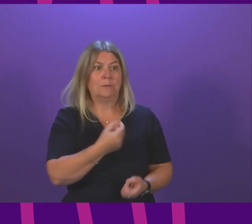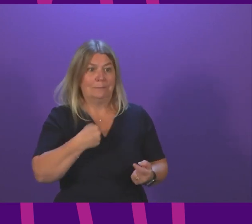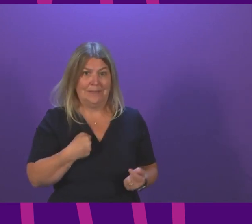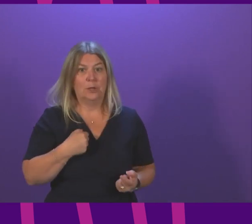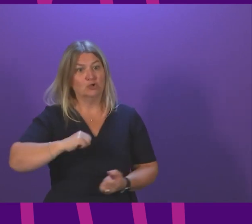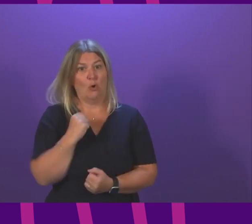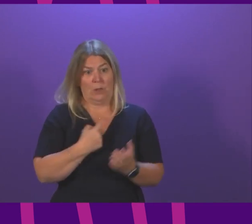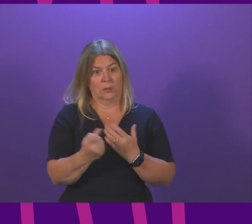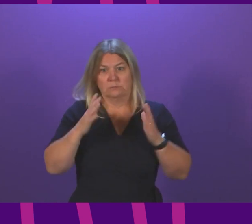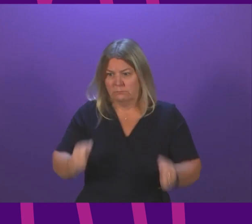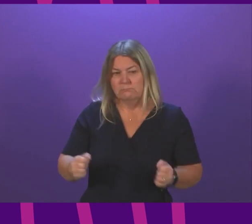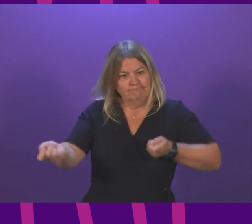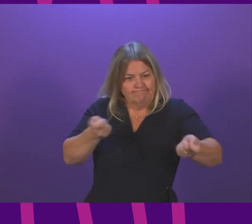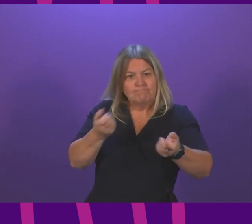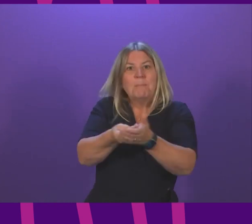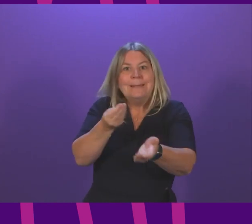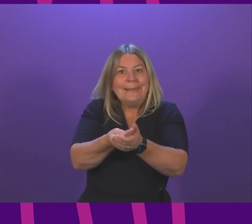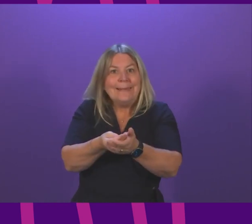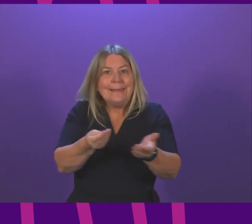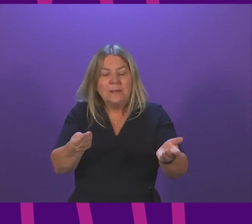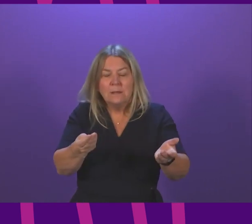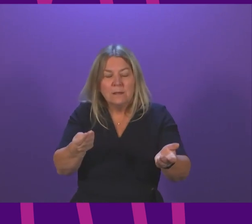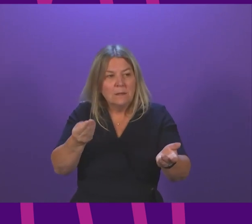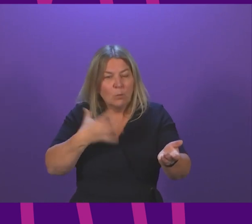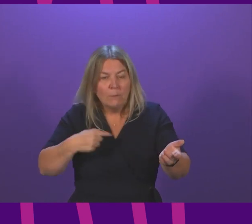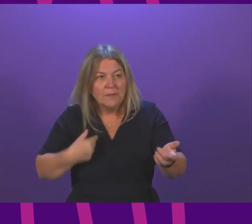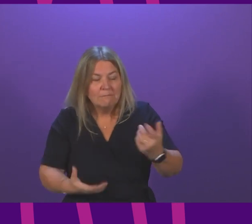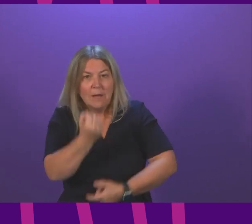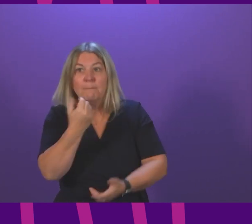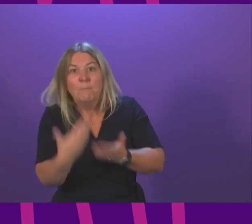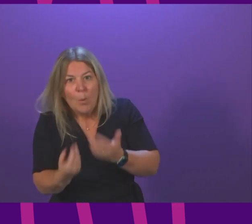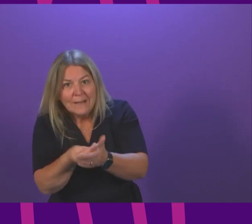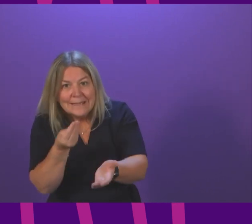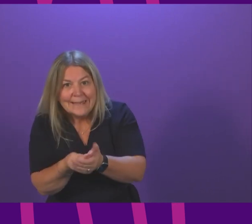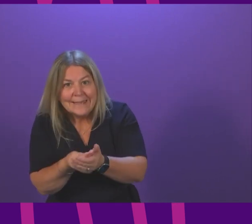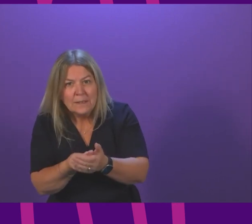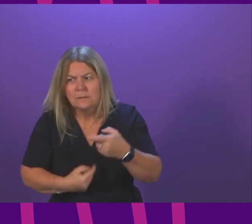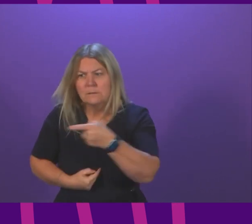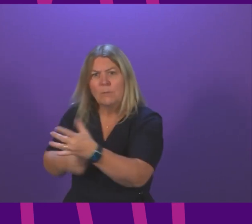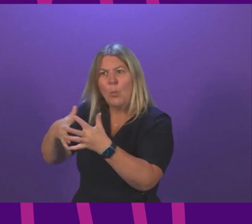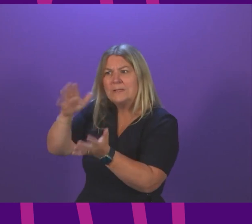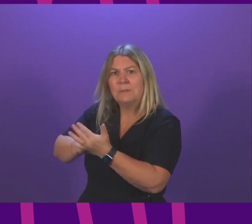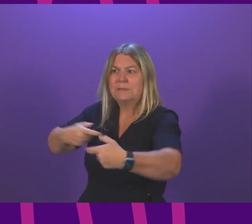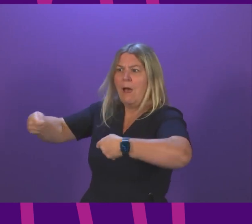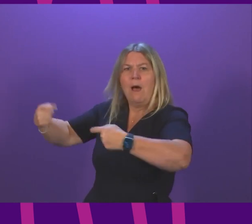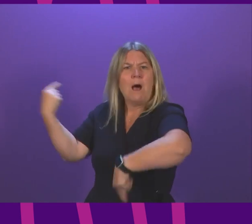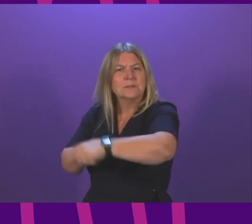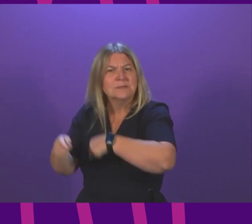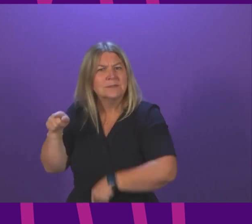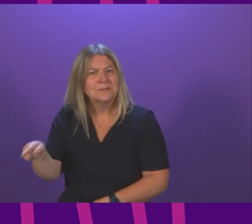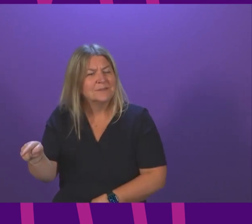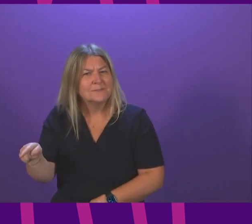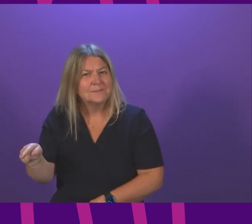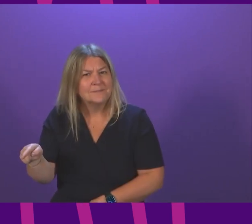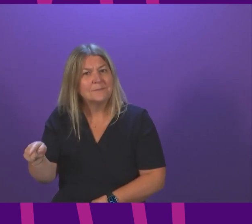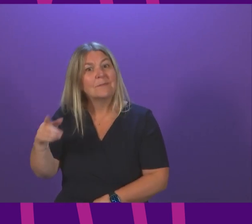allocated is to find money again to mitigate the impact of reserve policies. Wouldn't it make more sense